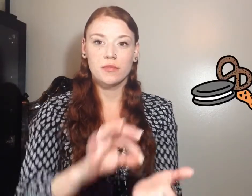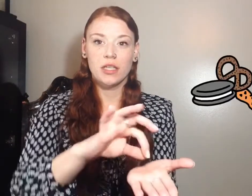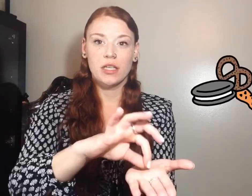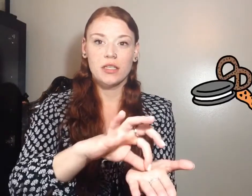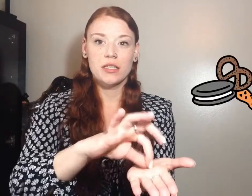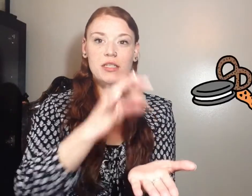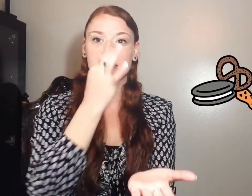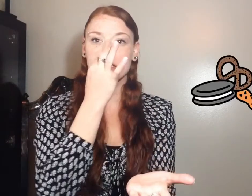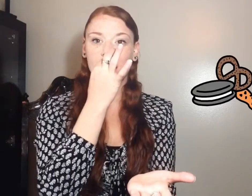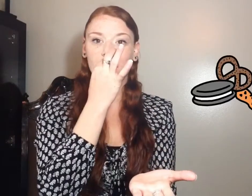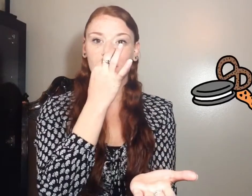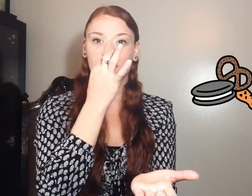Snack.